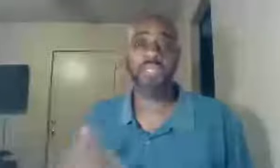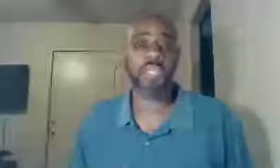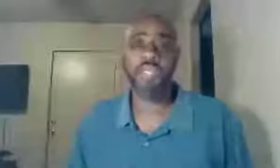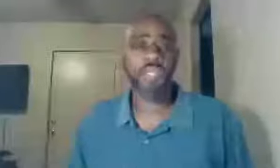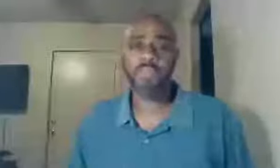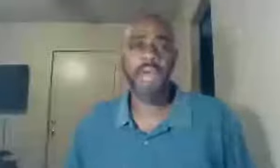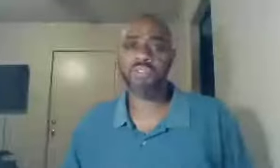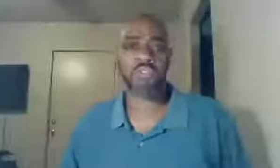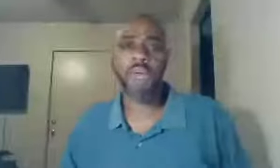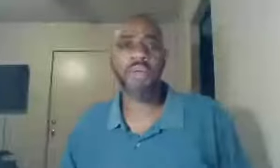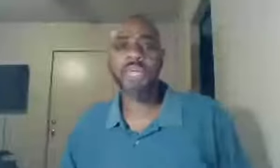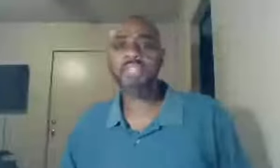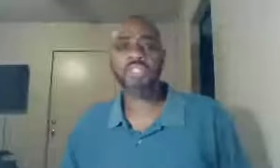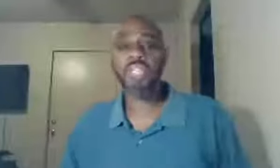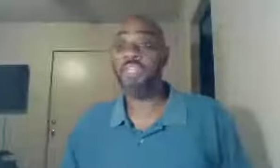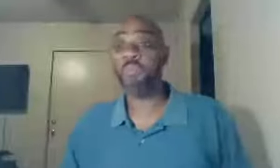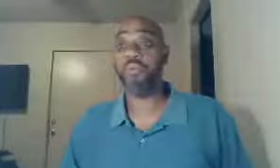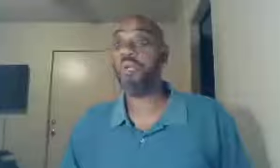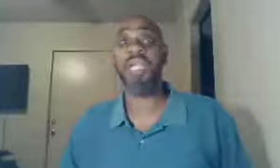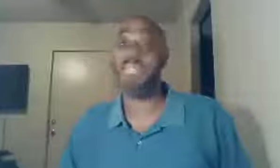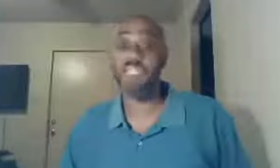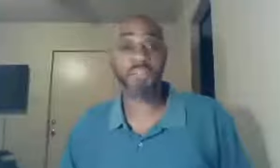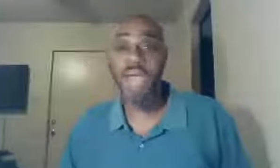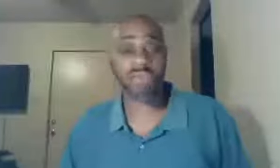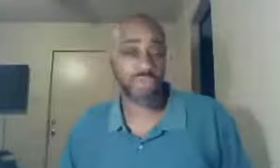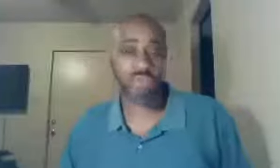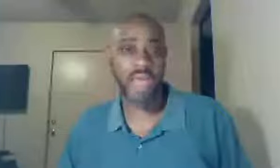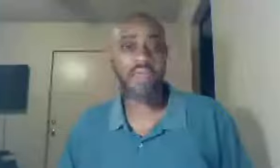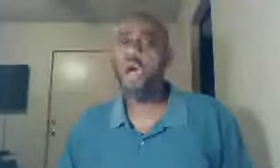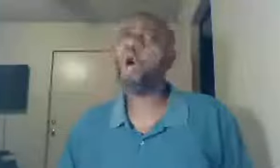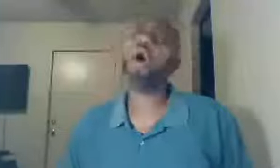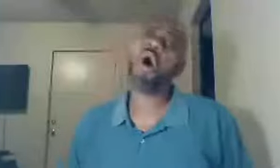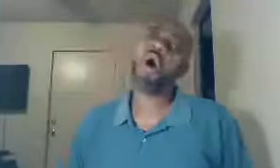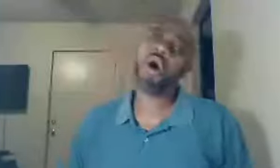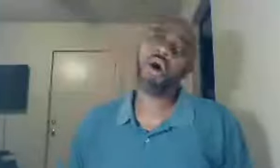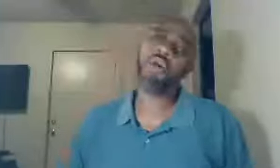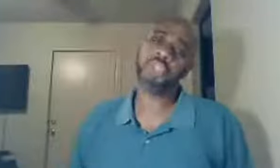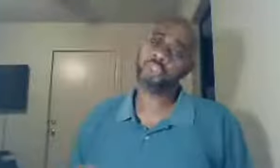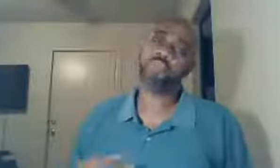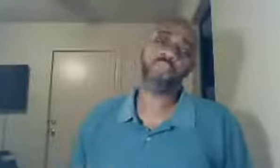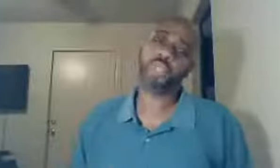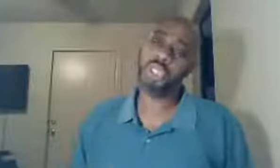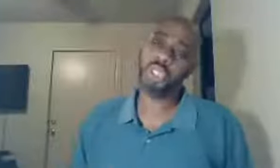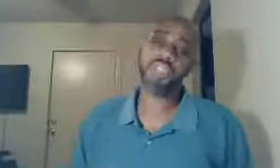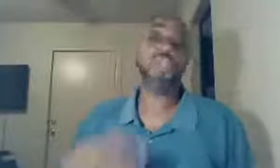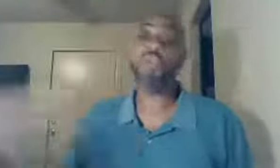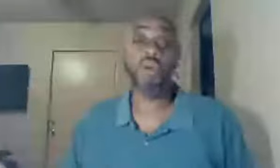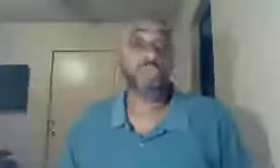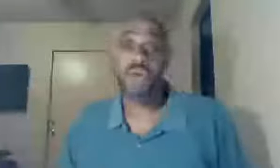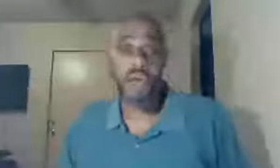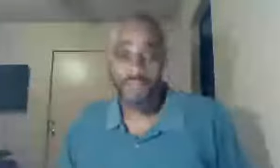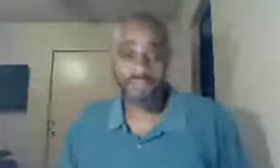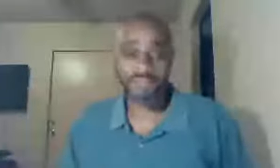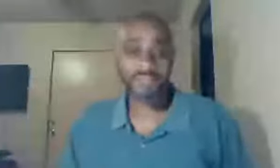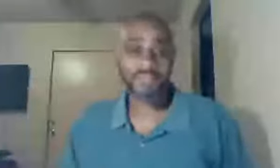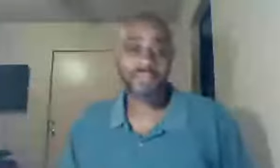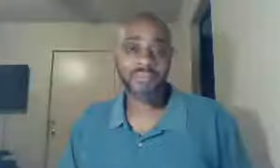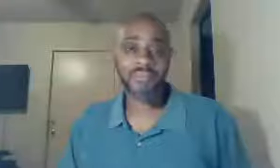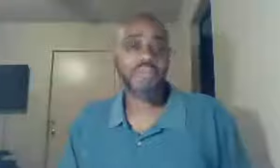look at the pastor's wife, isn't she the prettiest pastor's wife, oh she's the prettiest, you're going too far, you're